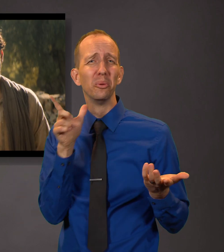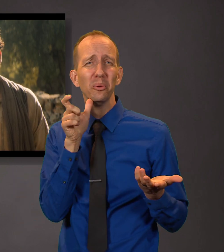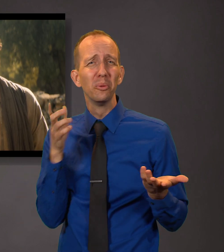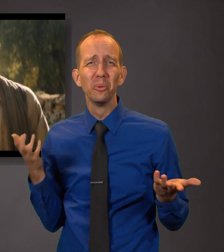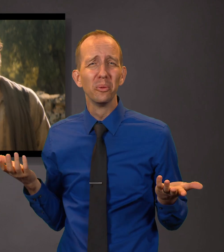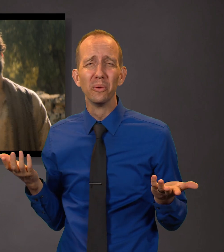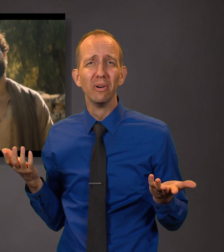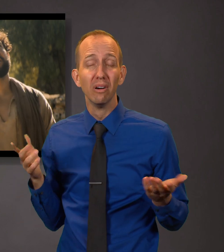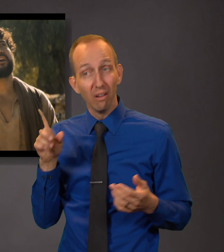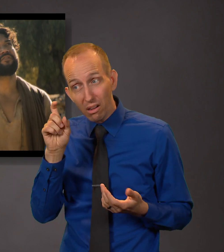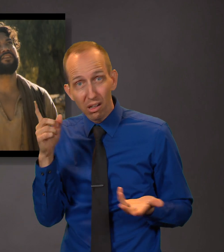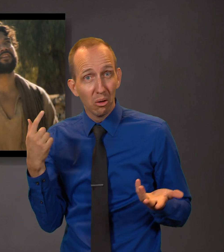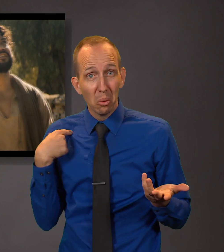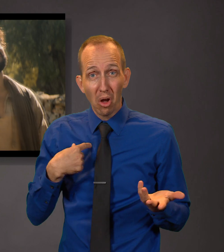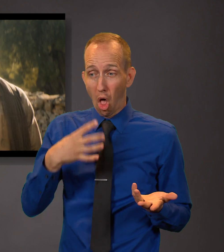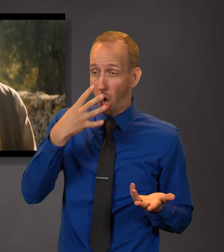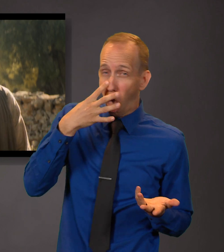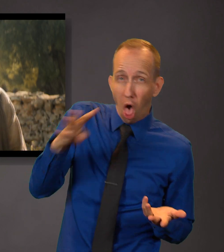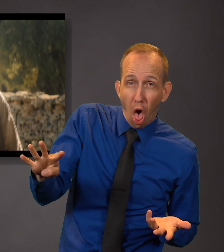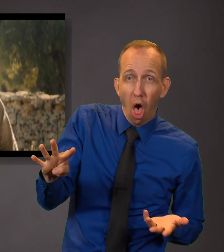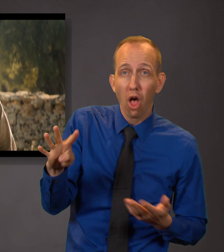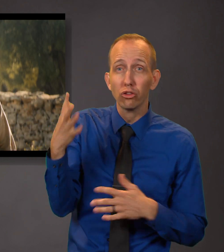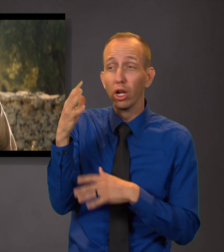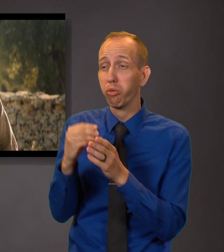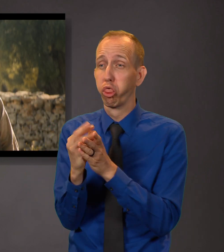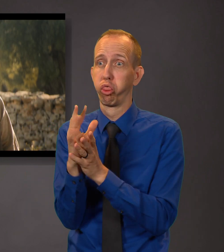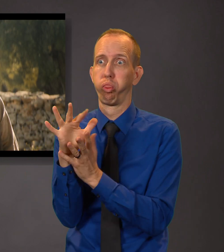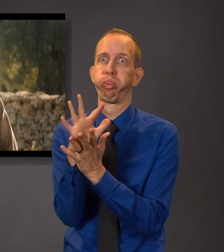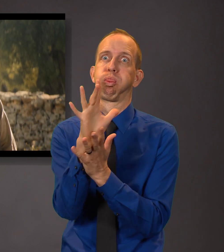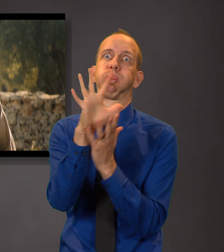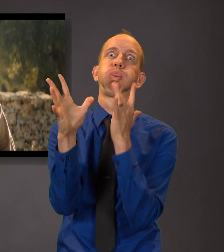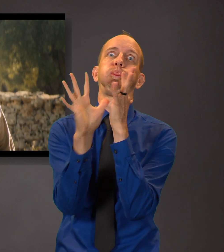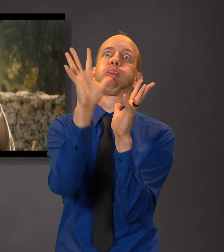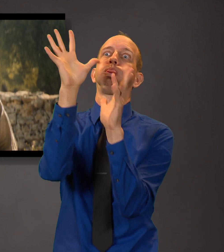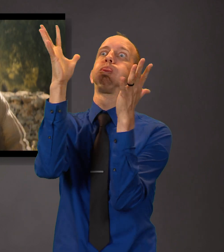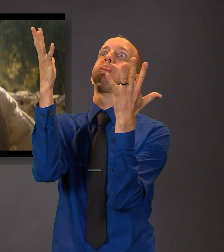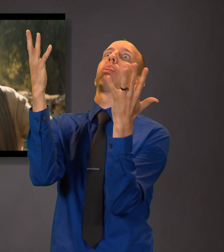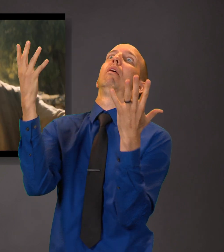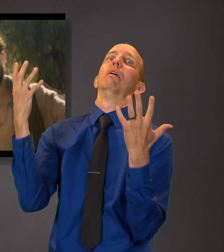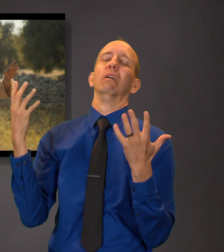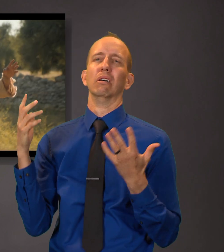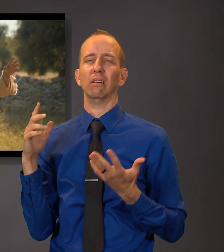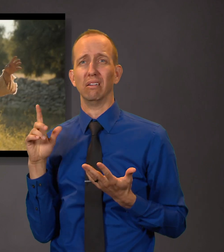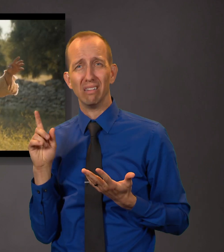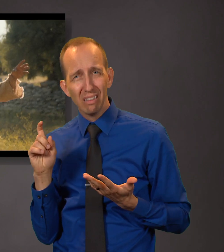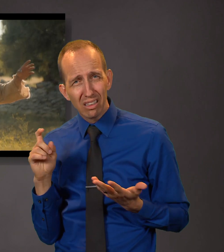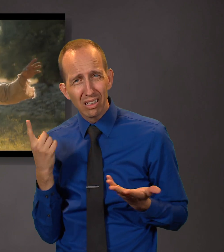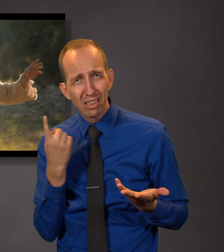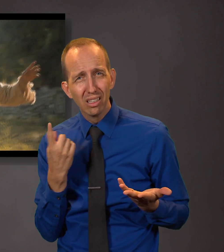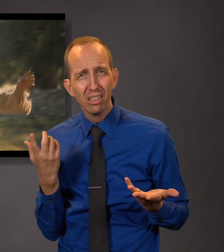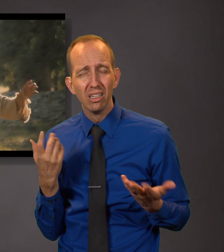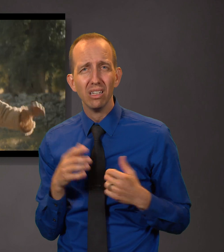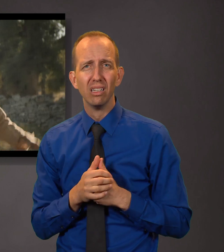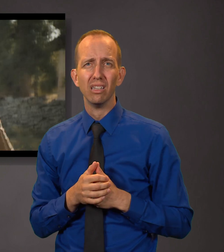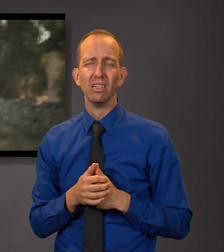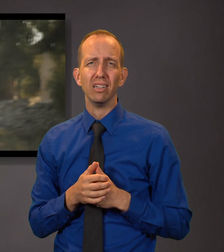Is it not the loftiness of thy vineyard? Have not the branches thereof overcome the roots which are good?